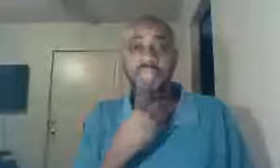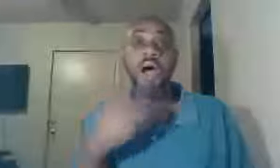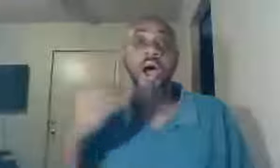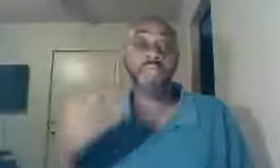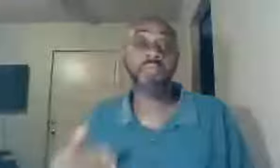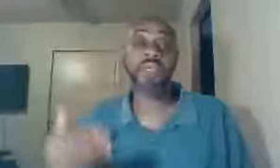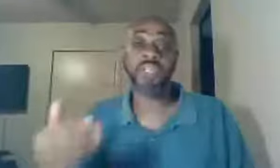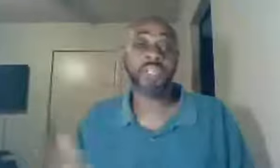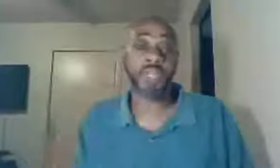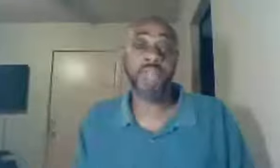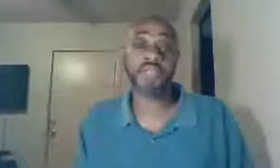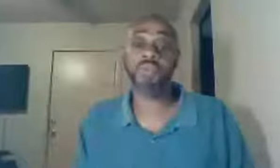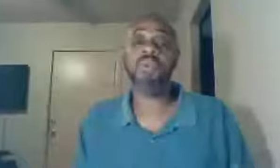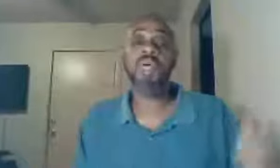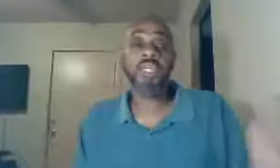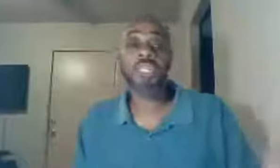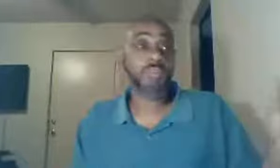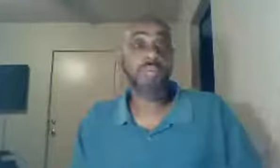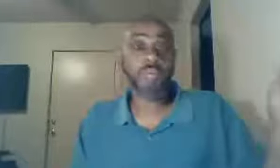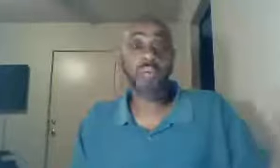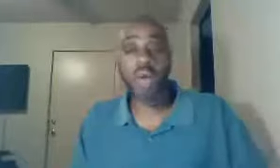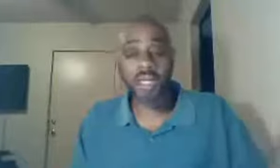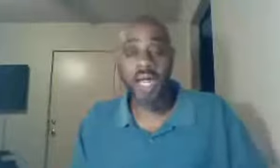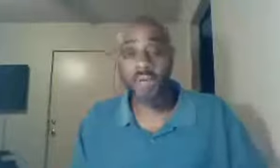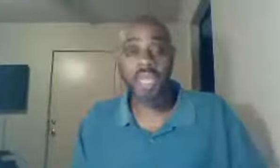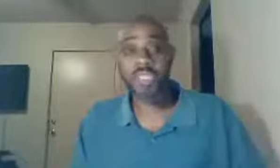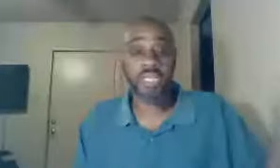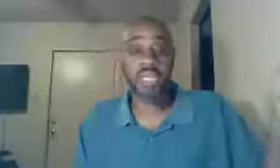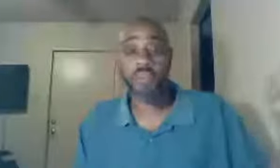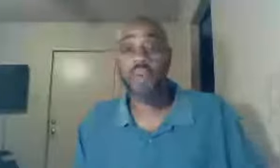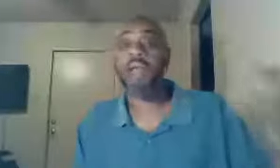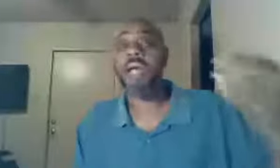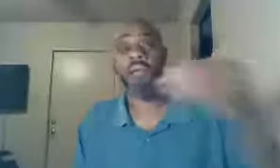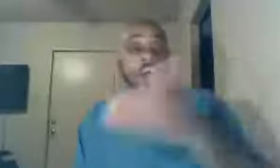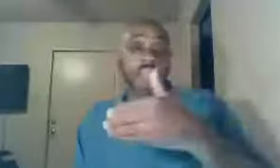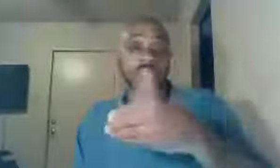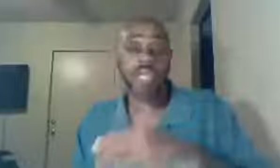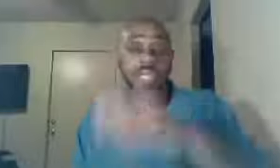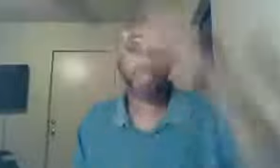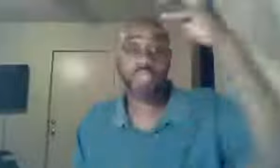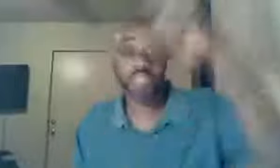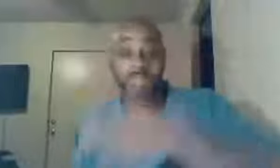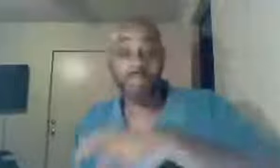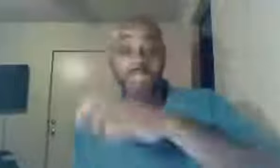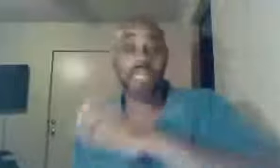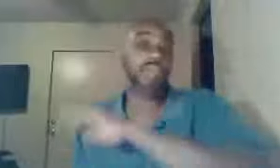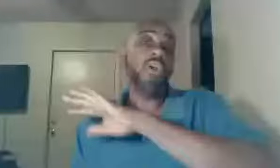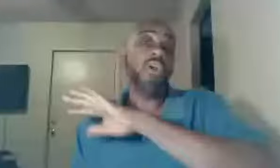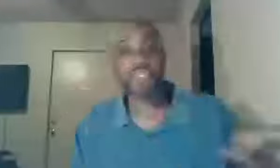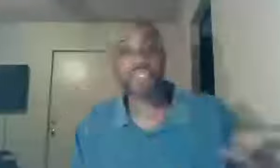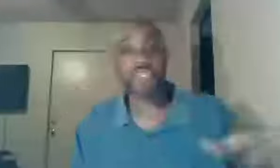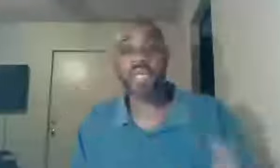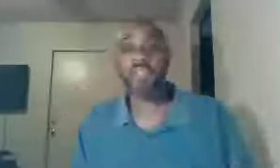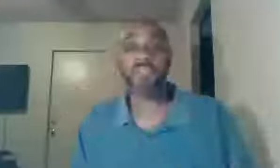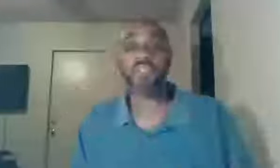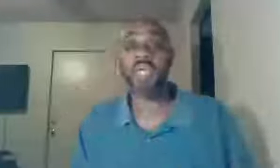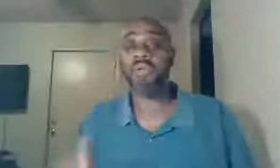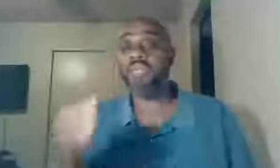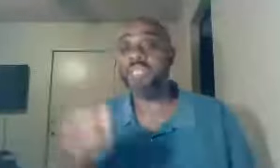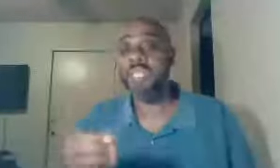are they preaching the same gospel, could the people in one congregation, get up and walk out, and walk into the other building, and the people in the other, walk into the other building, and receive